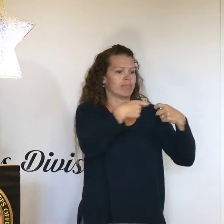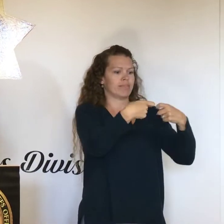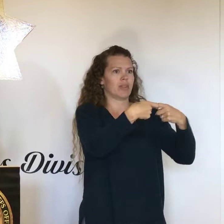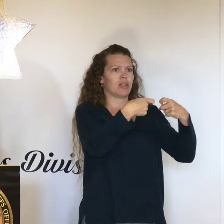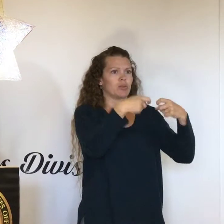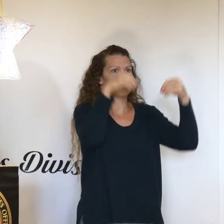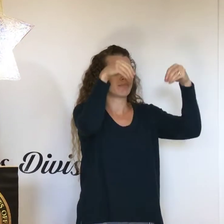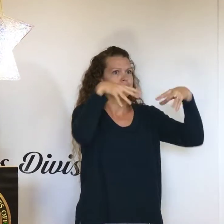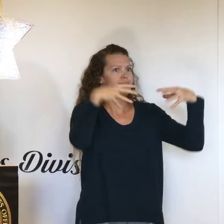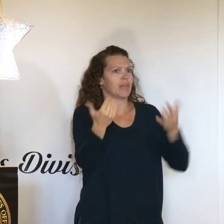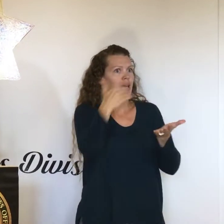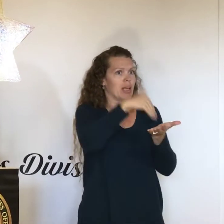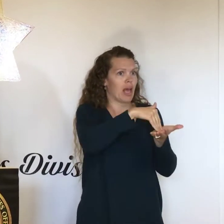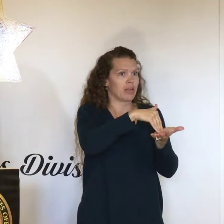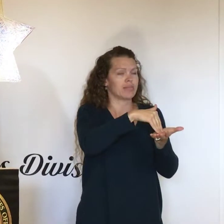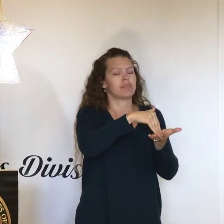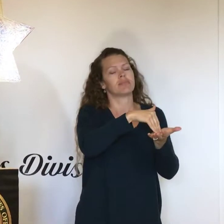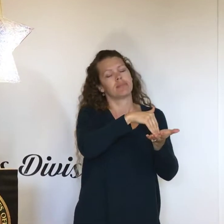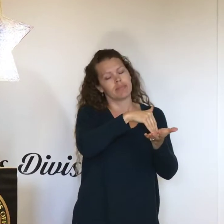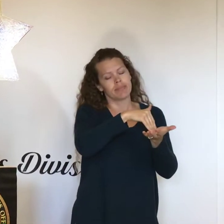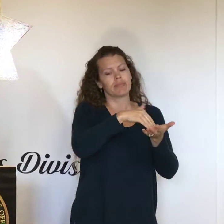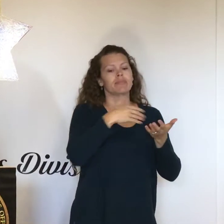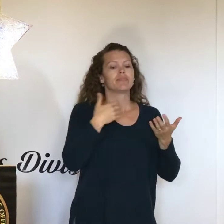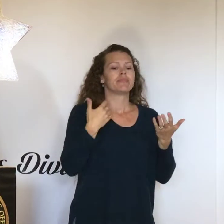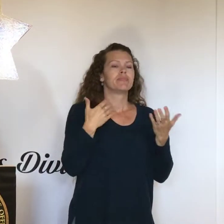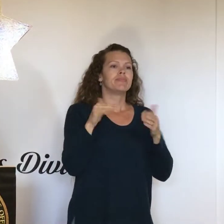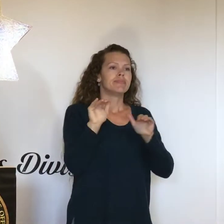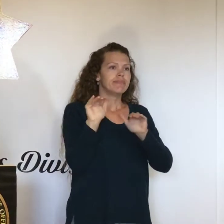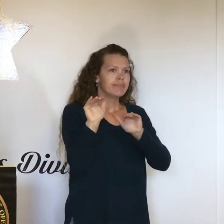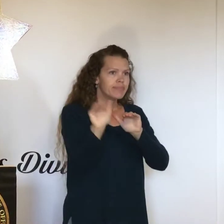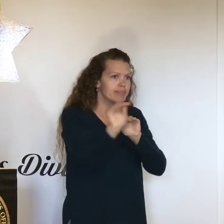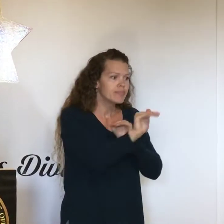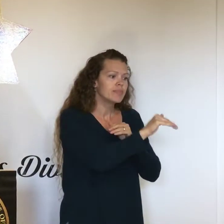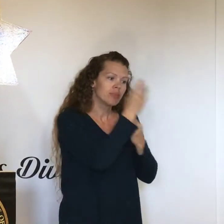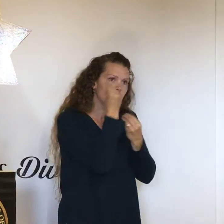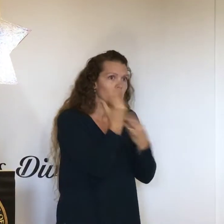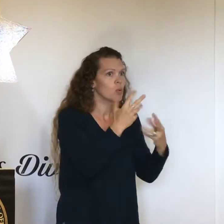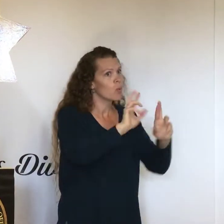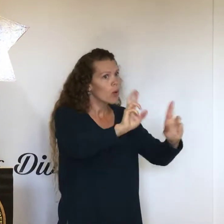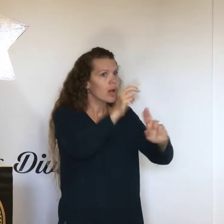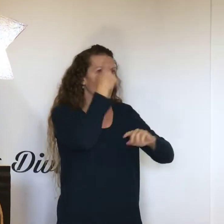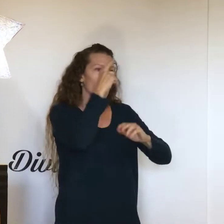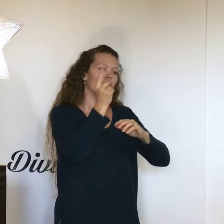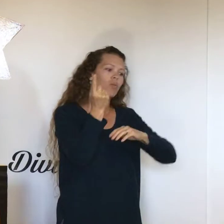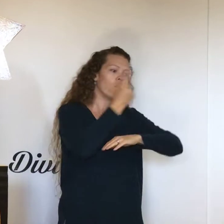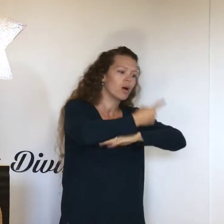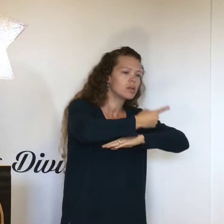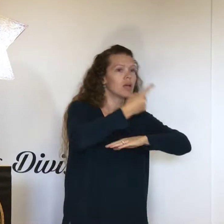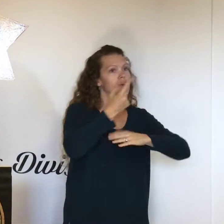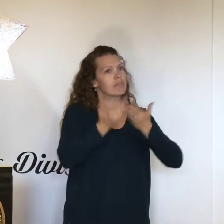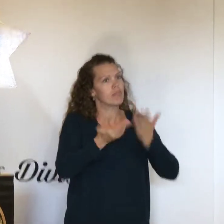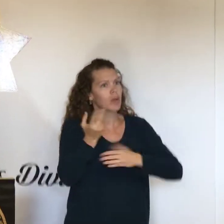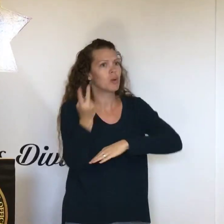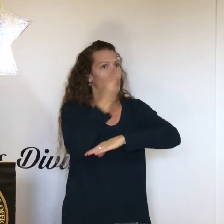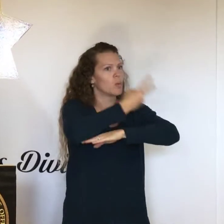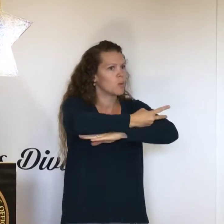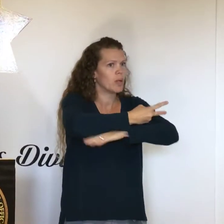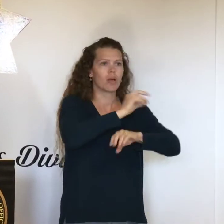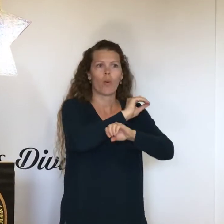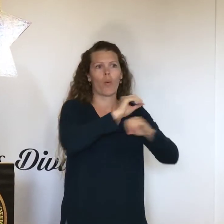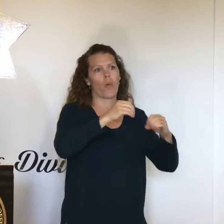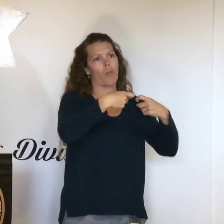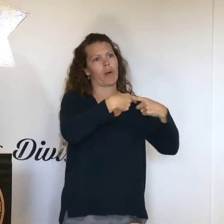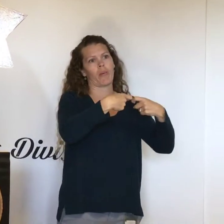So we're telling people, just like PG&E is, prepare for at least a day, possibly two days, of working without power.